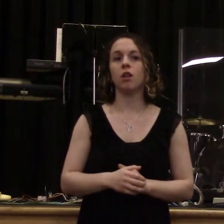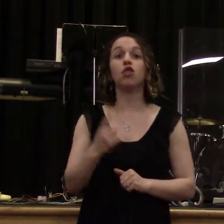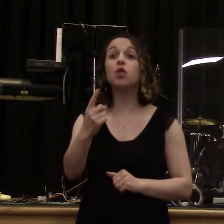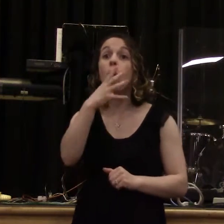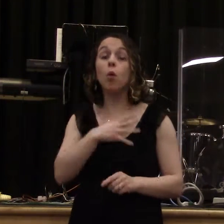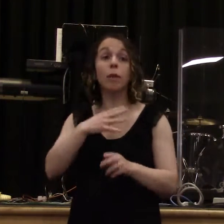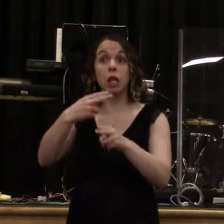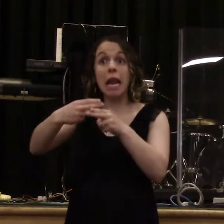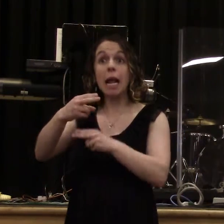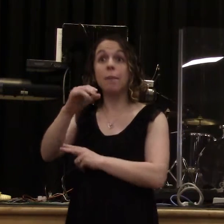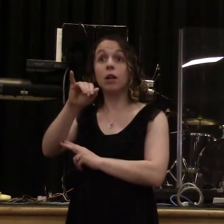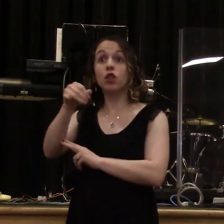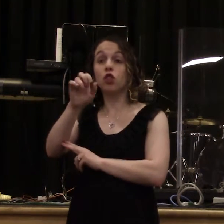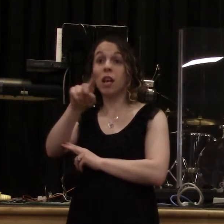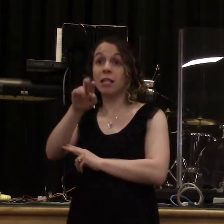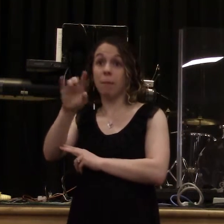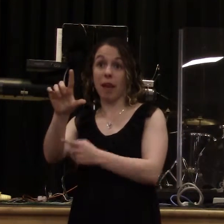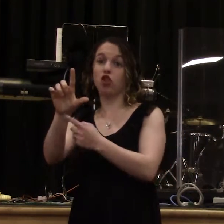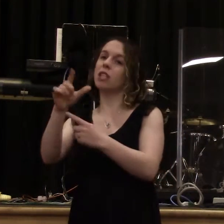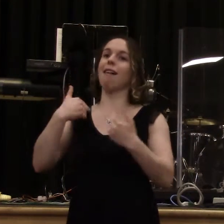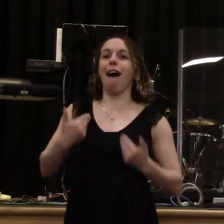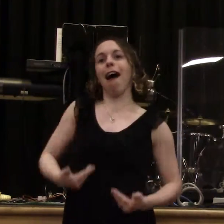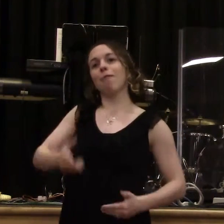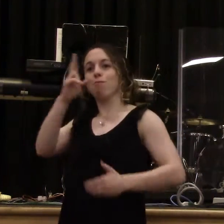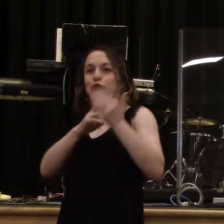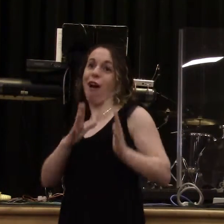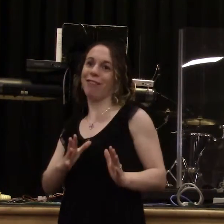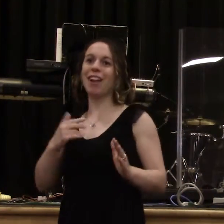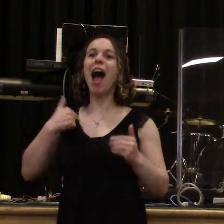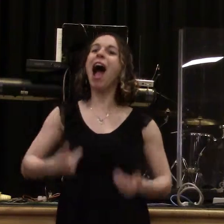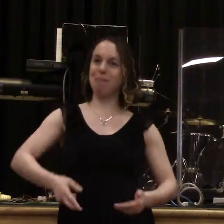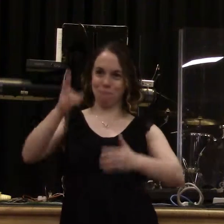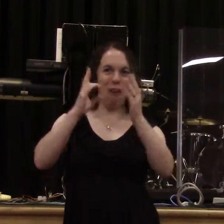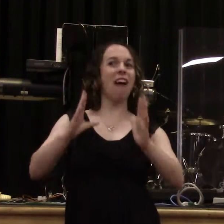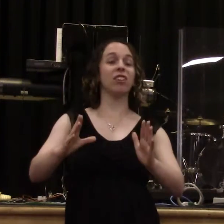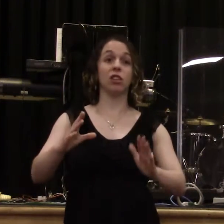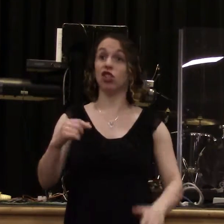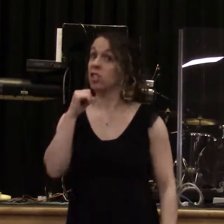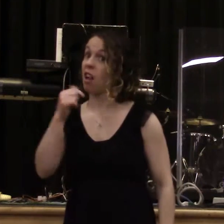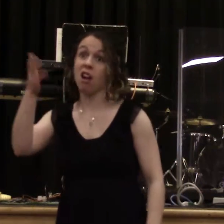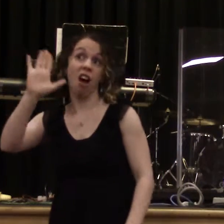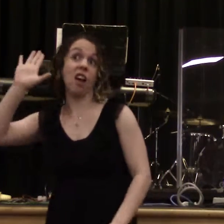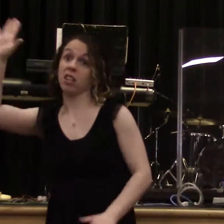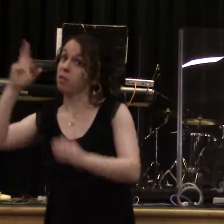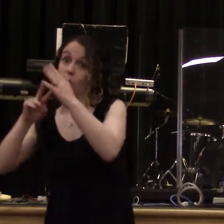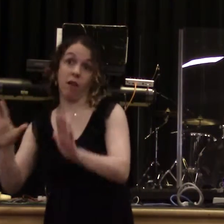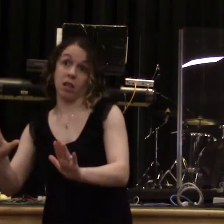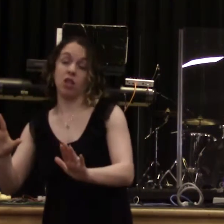she's calling herself a prophet. Hey, she ain't my prophet. She says she's a woman of God, that she's got